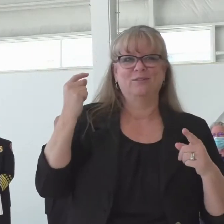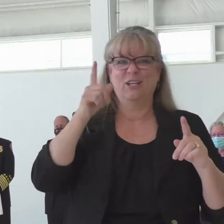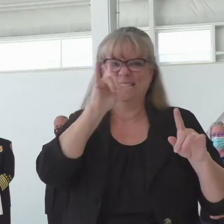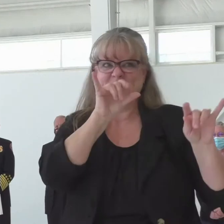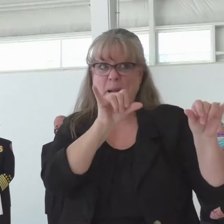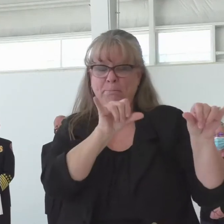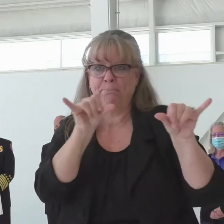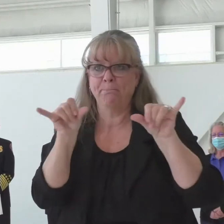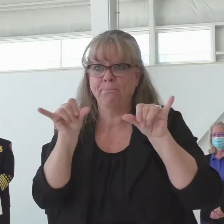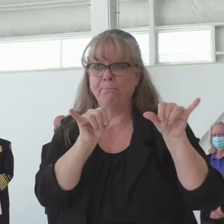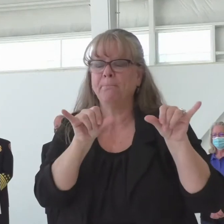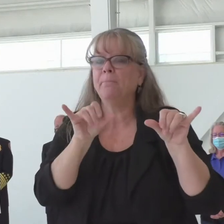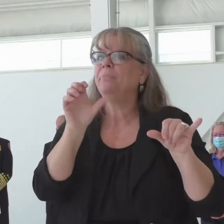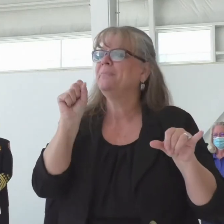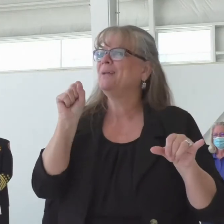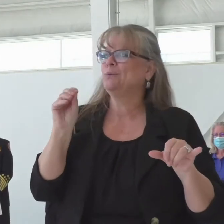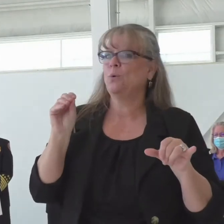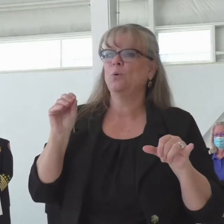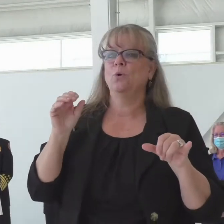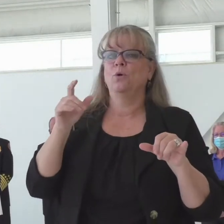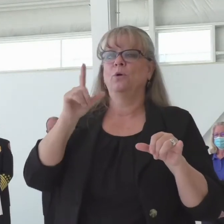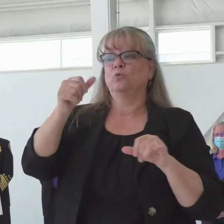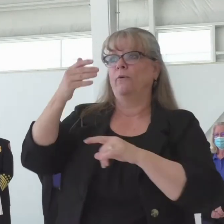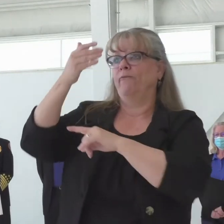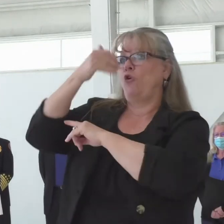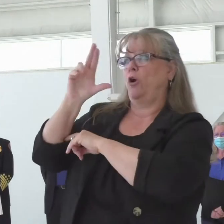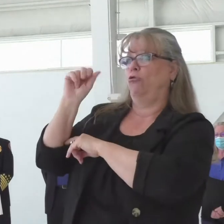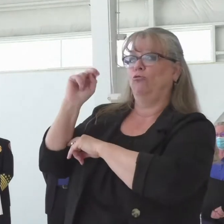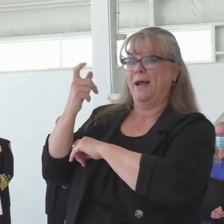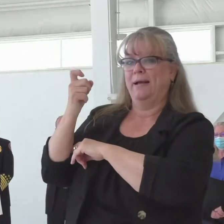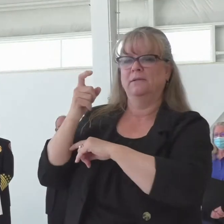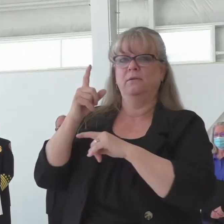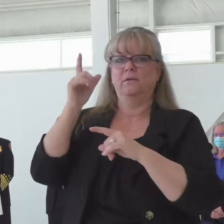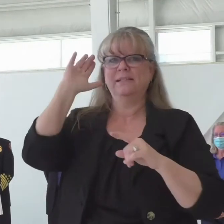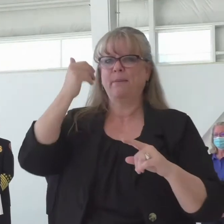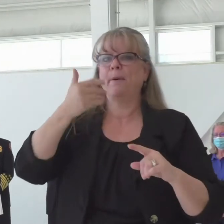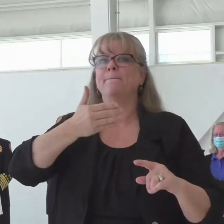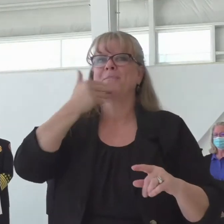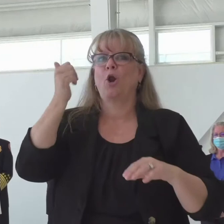other than the front range is looking a little better than it did at that point in time.